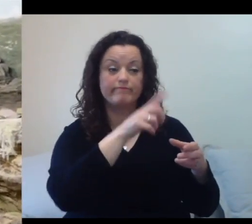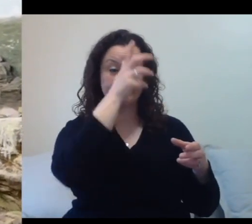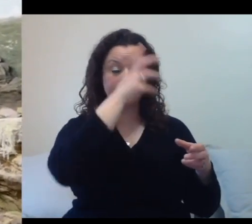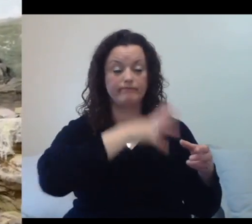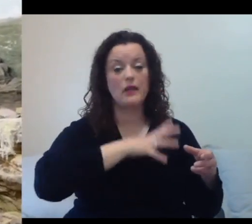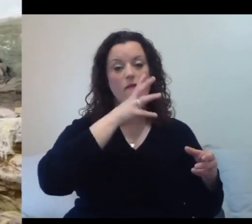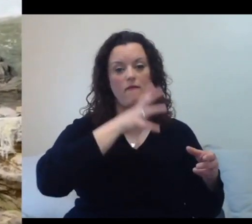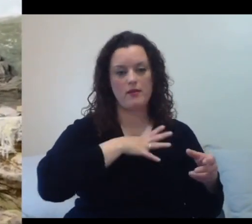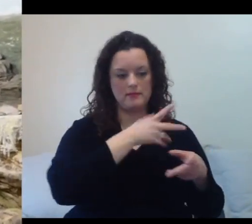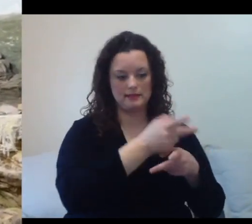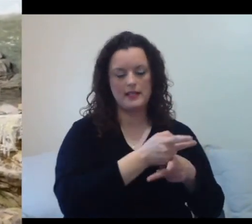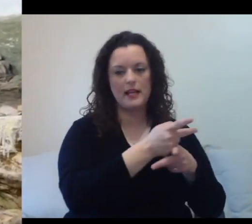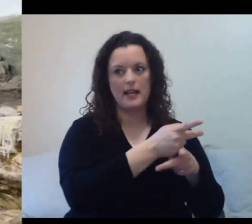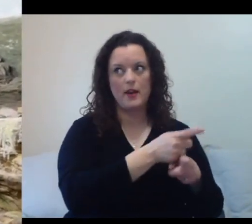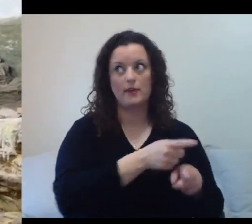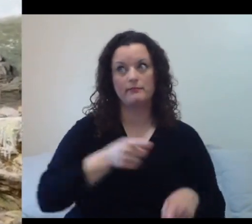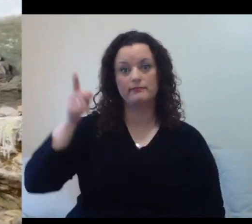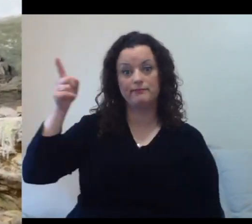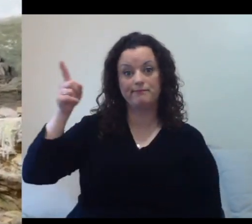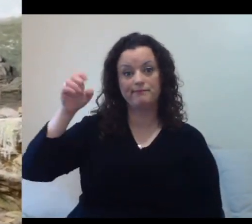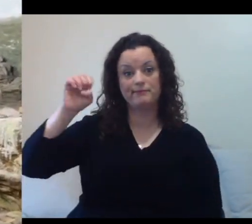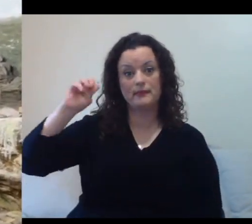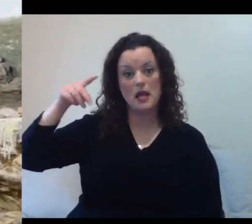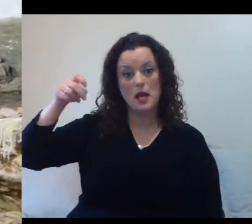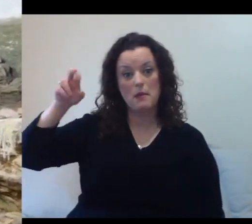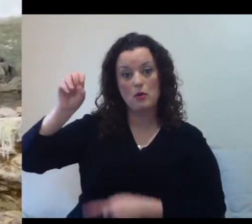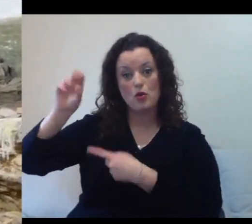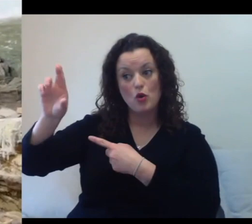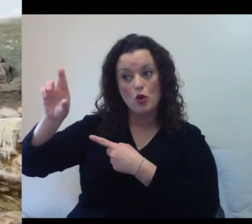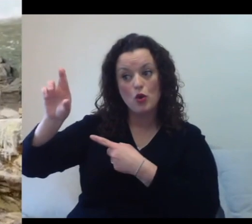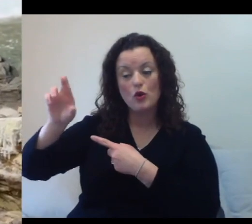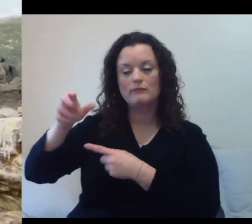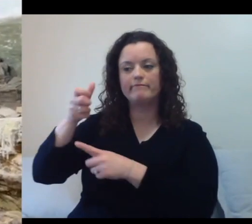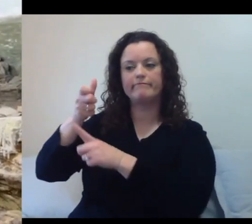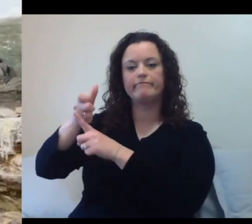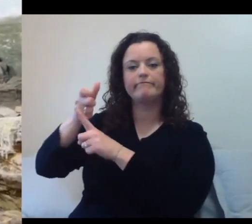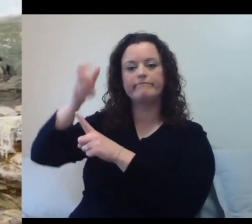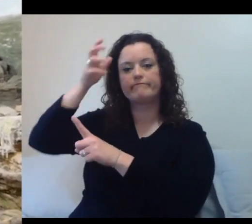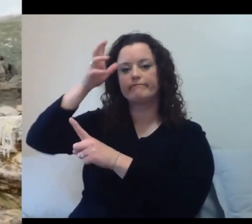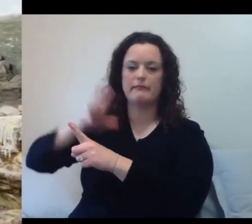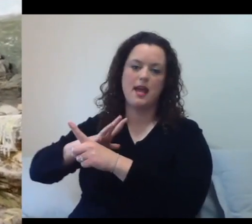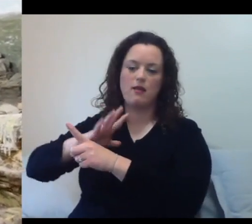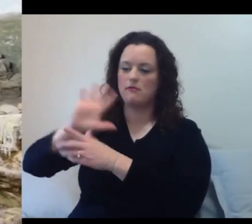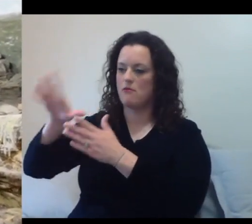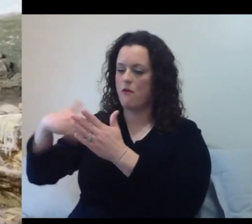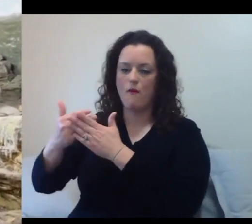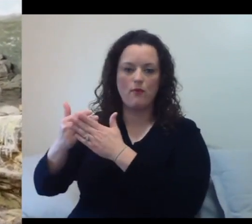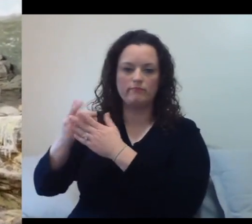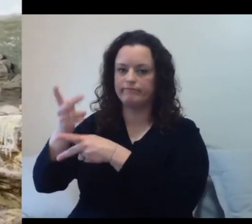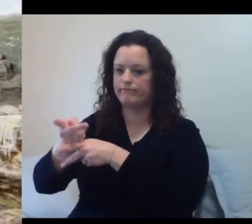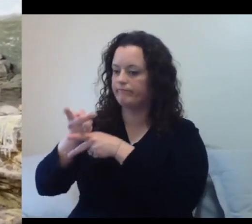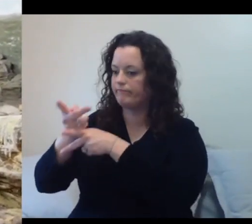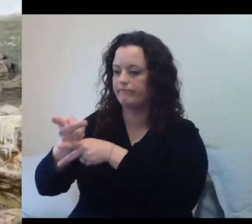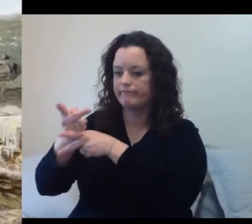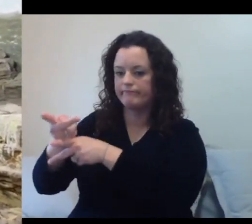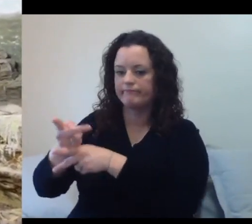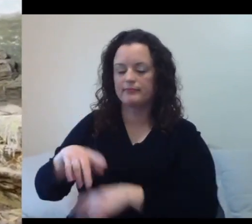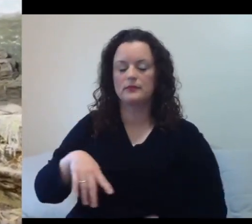emperor penguin, that is the only species that the male does the entire incubation. So, with our king penguins, they are very similar to